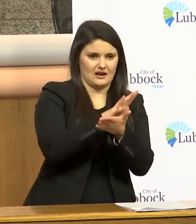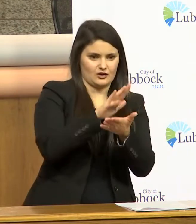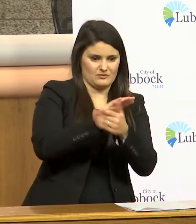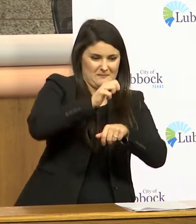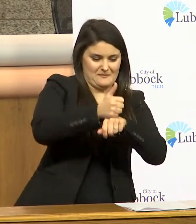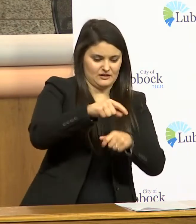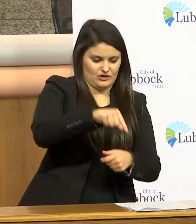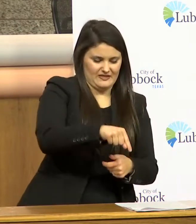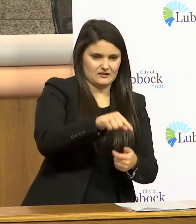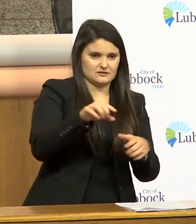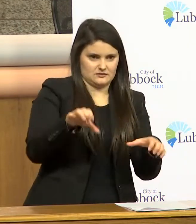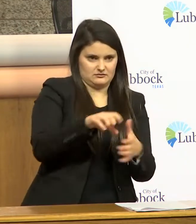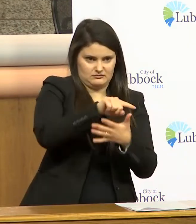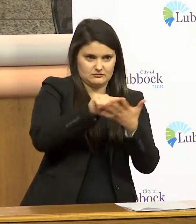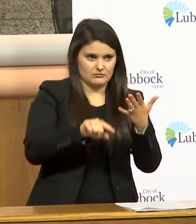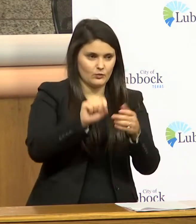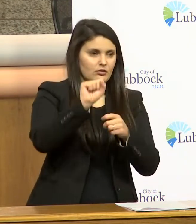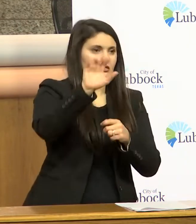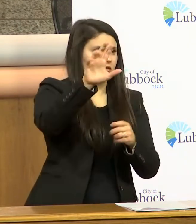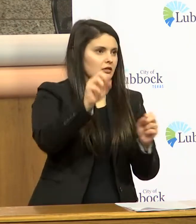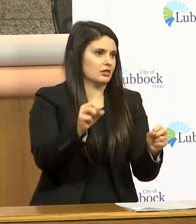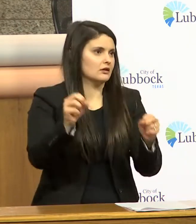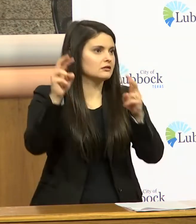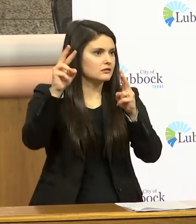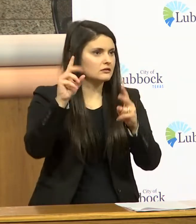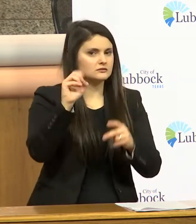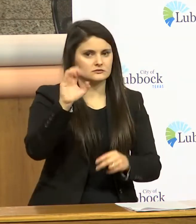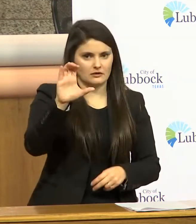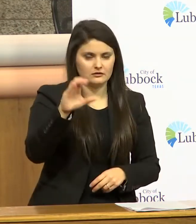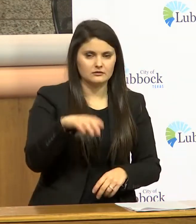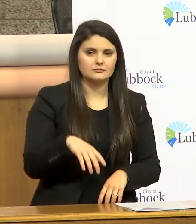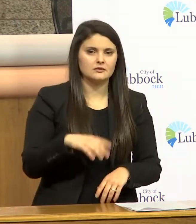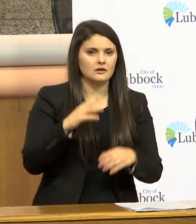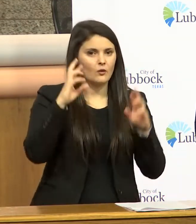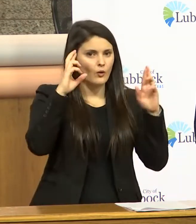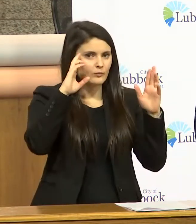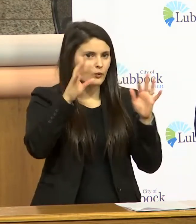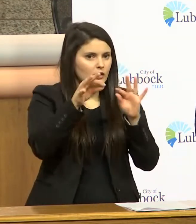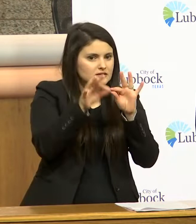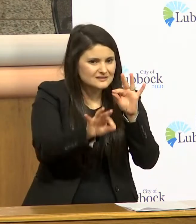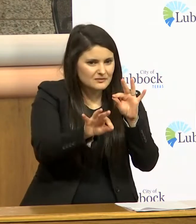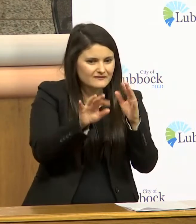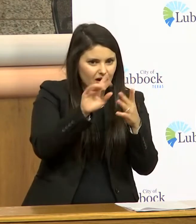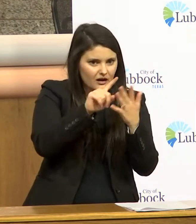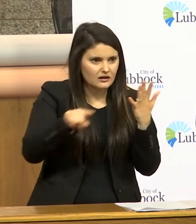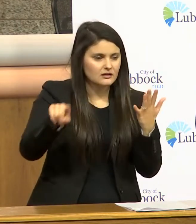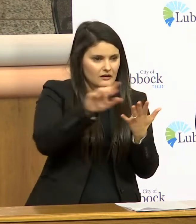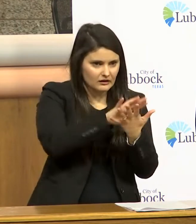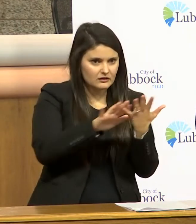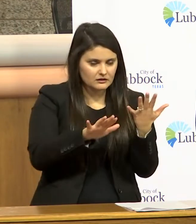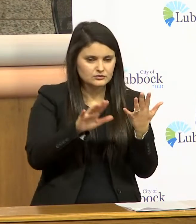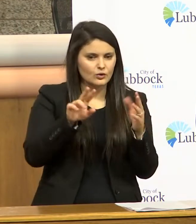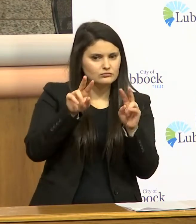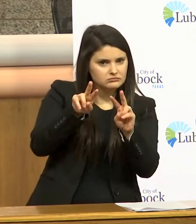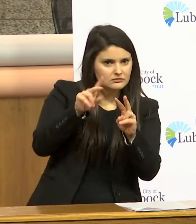based on this action i hope it'll it'll simplify things a bit so please keep your eye open for that